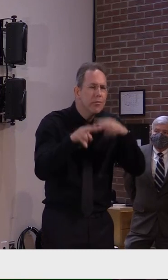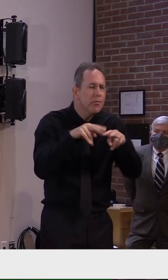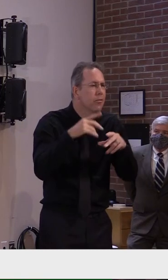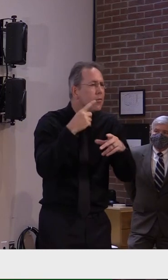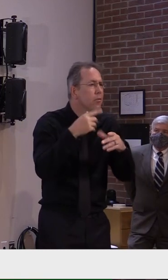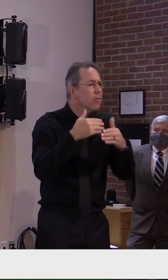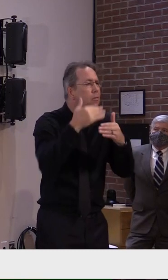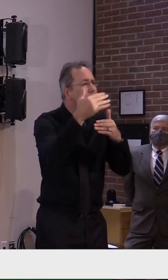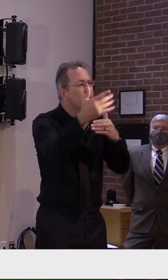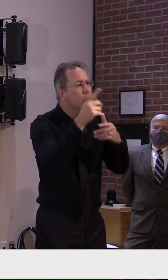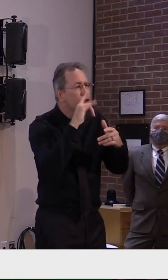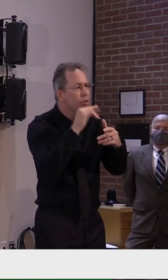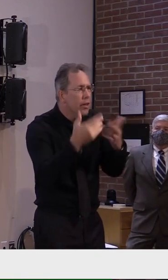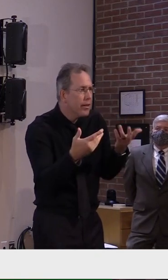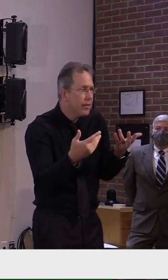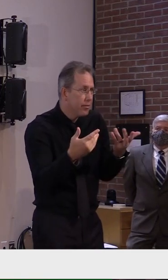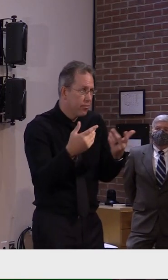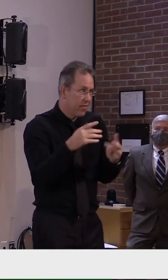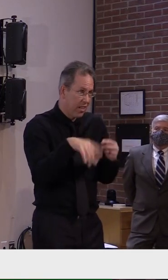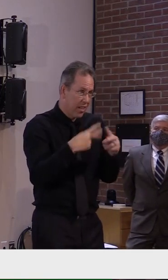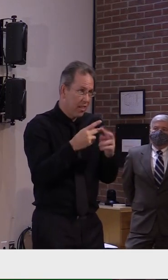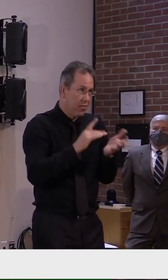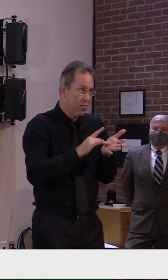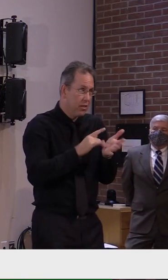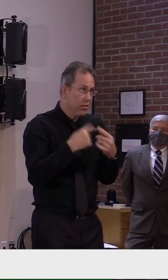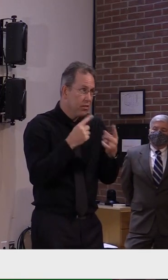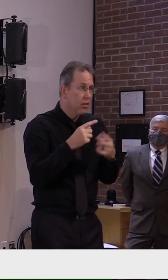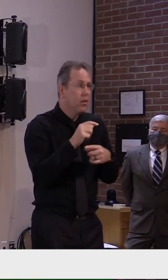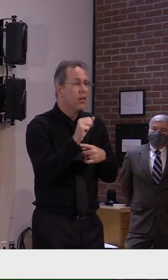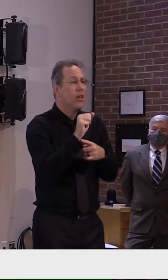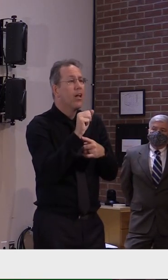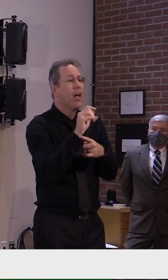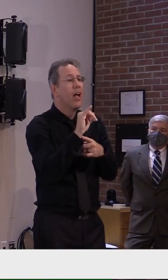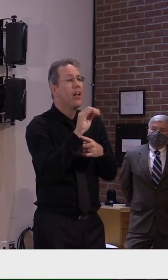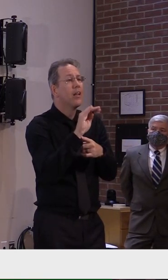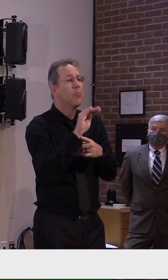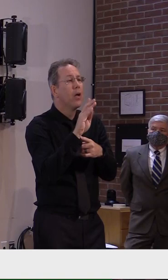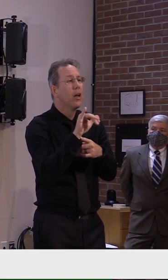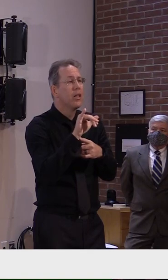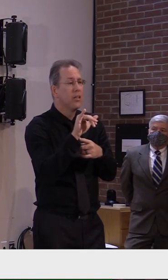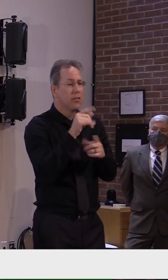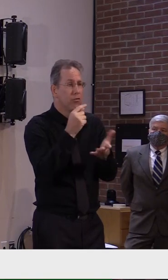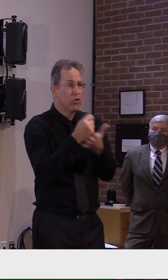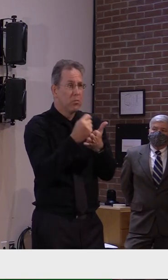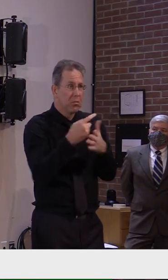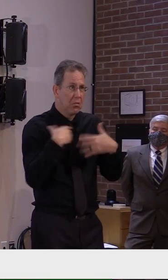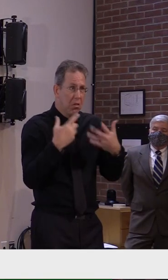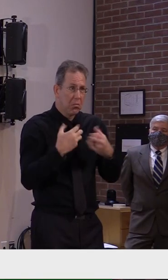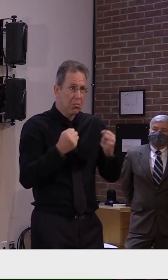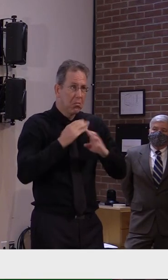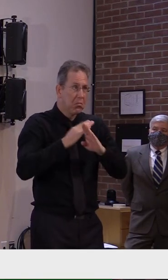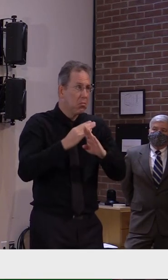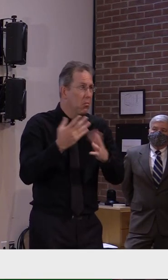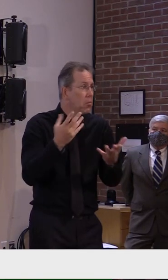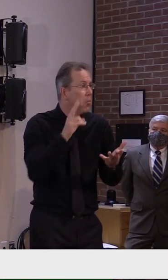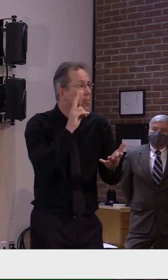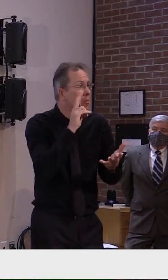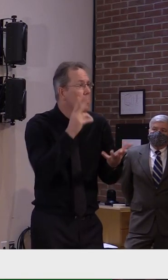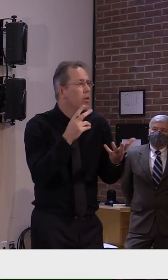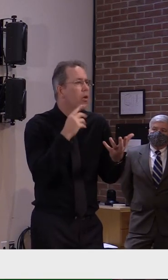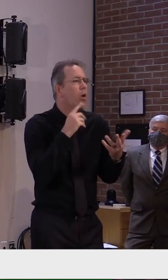the promise of the monoclonal antibody is to take people who are classified, if you will, as moderate illness